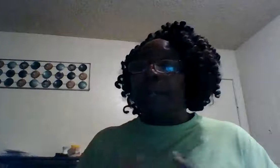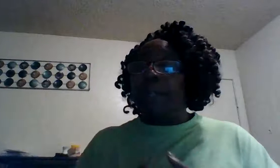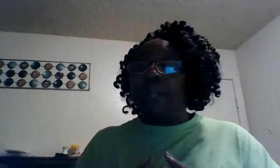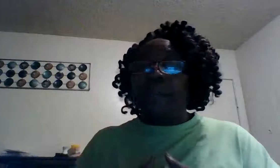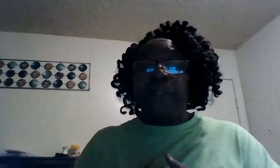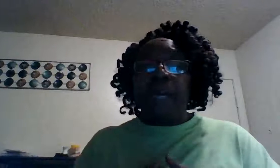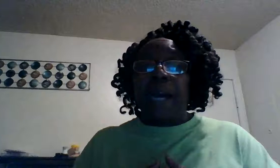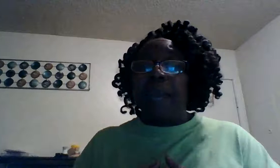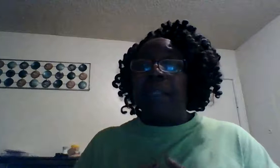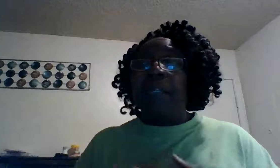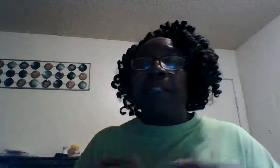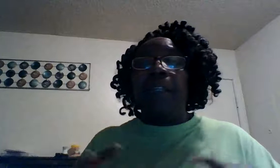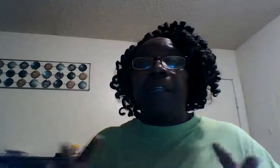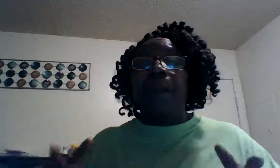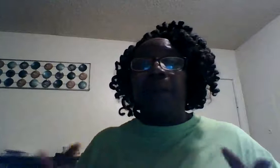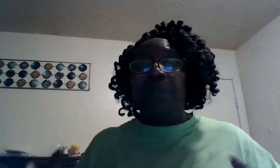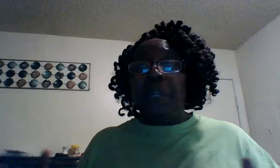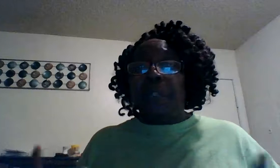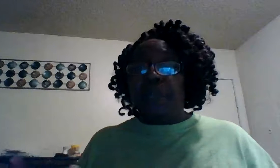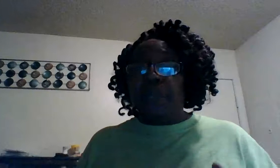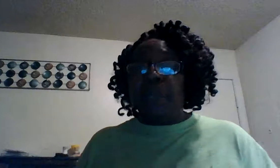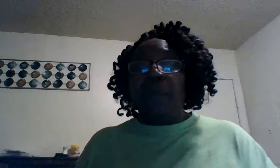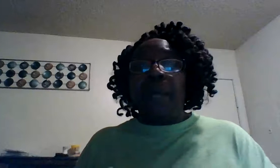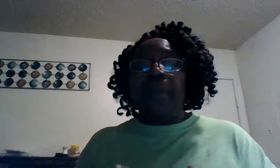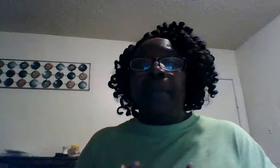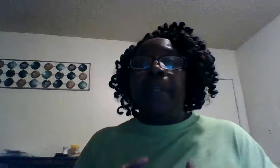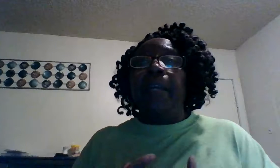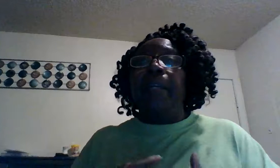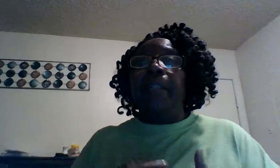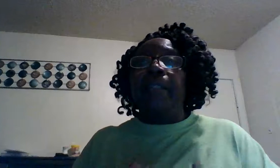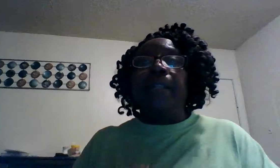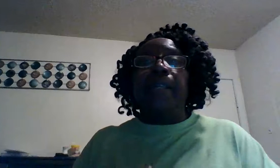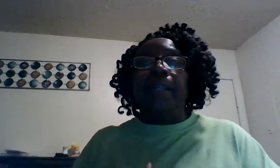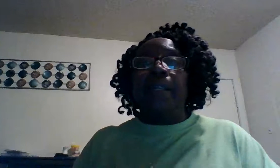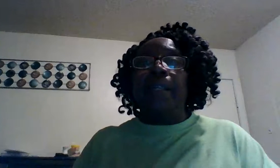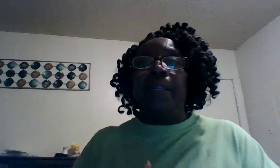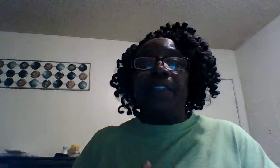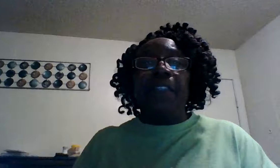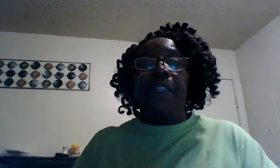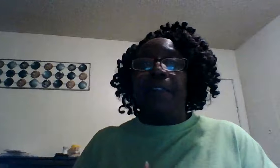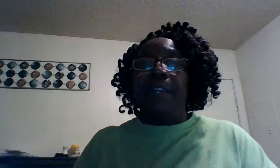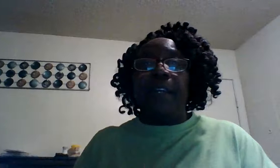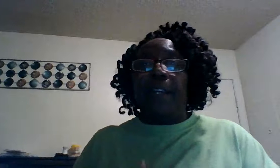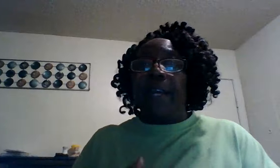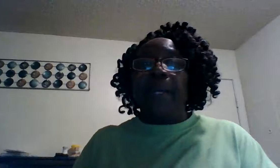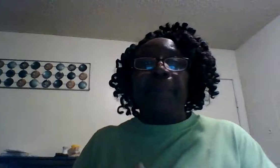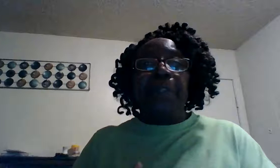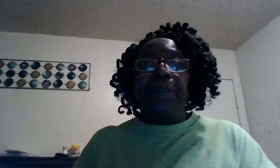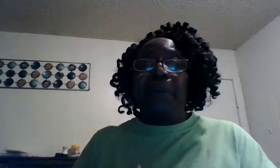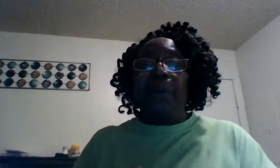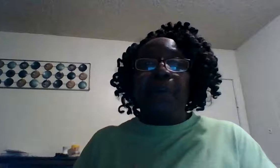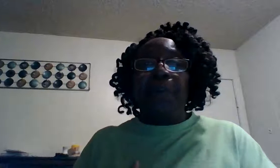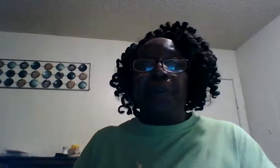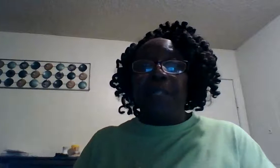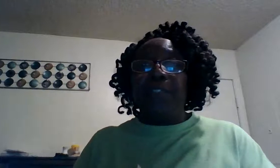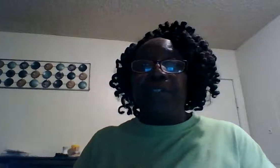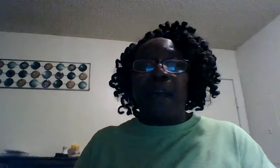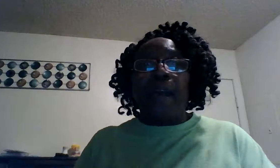on the name of god because he'll come sweet right on in there he's still that love is still there helping you going through these trials